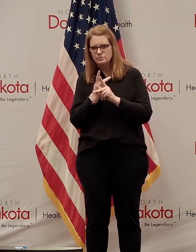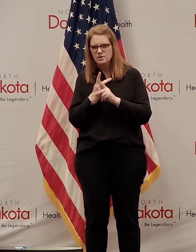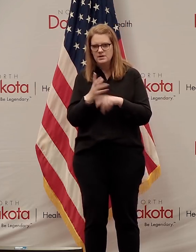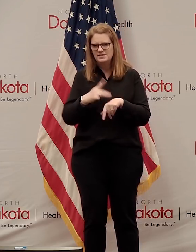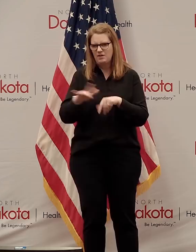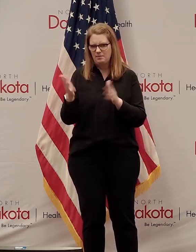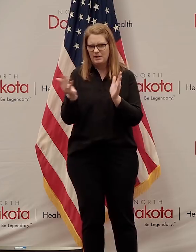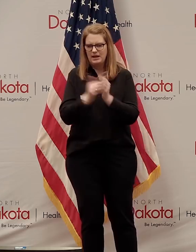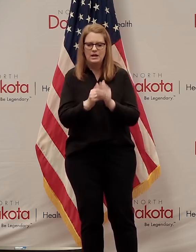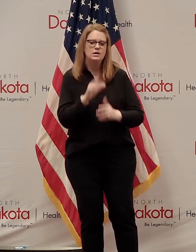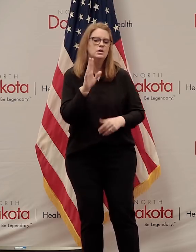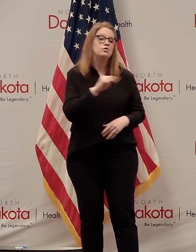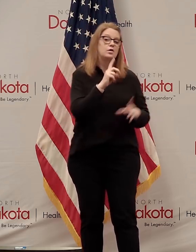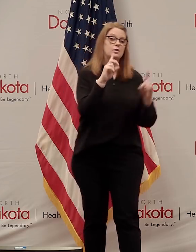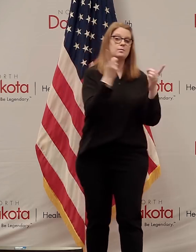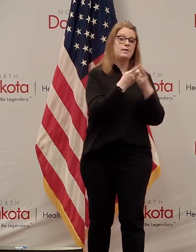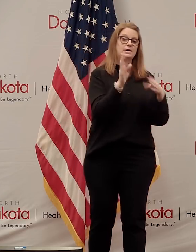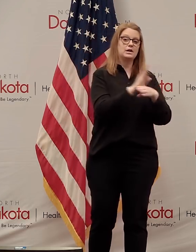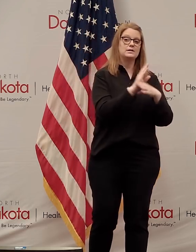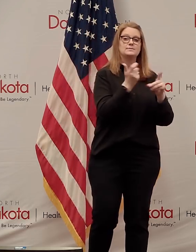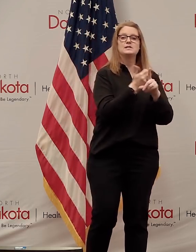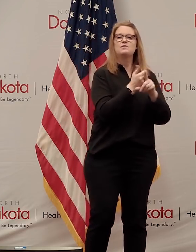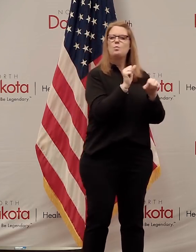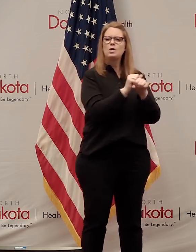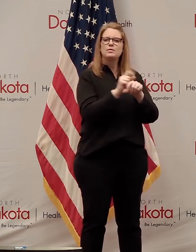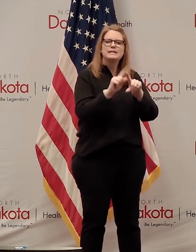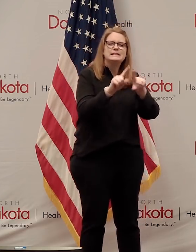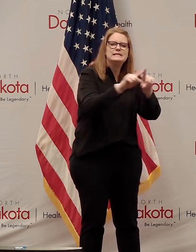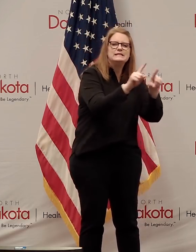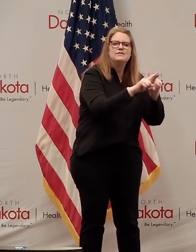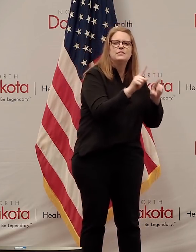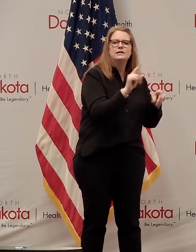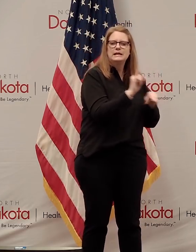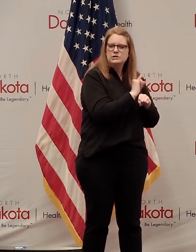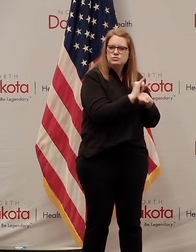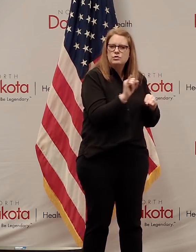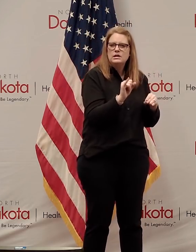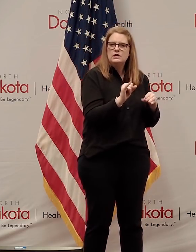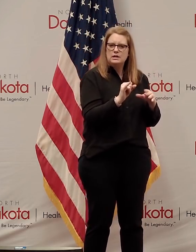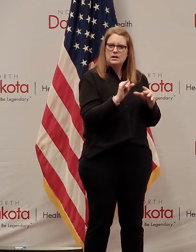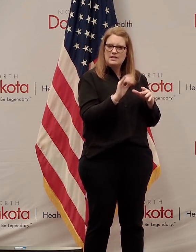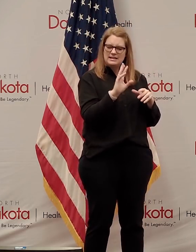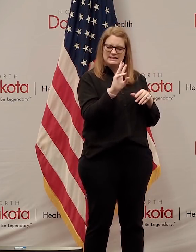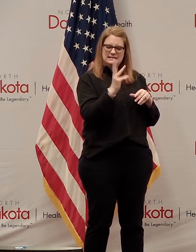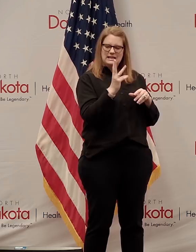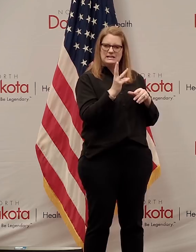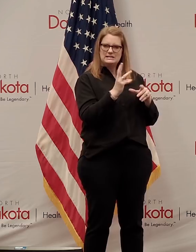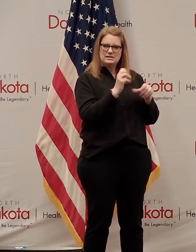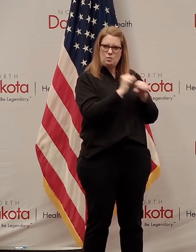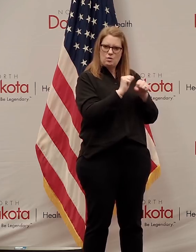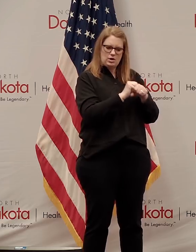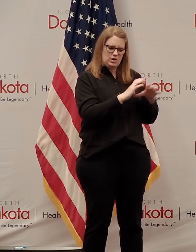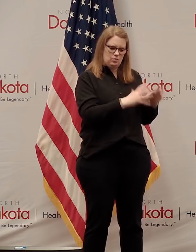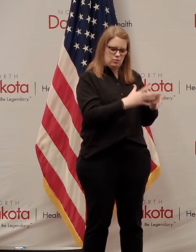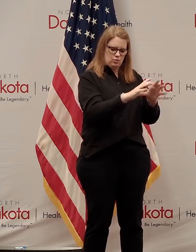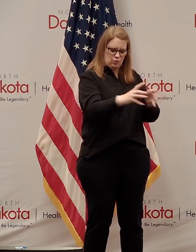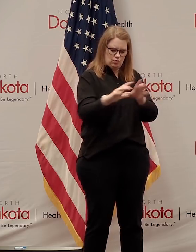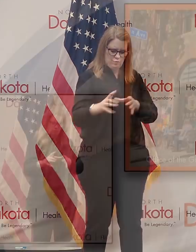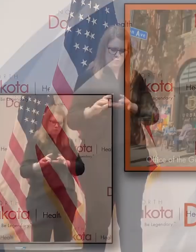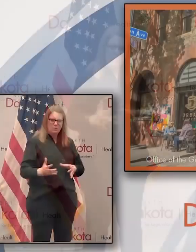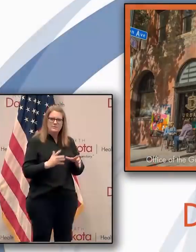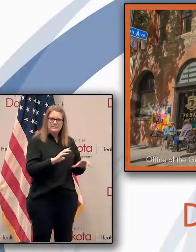The North Dakota Department of Commerce has been working with private industry and six working groups to develop North Dakota Smart Restart protocols